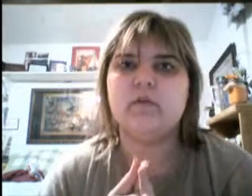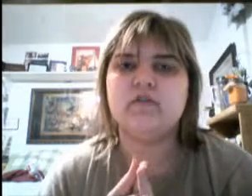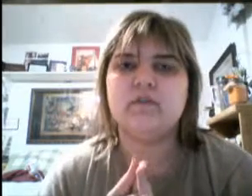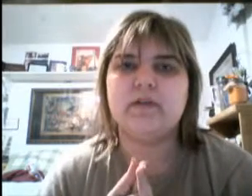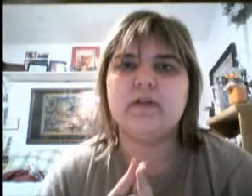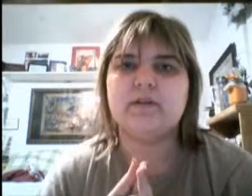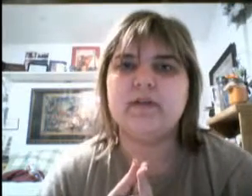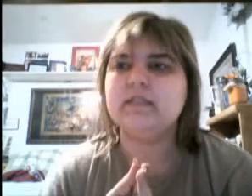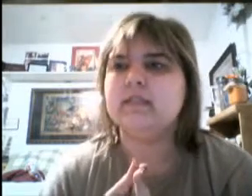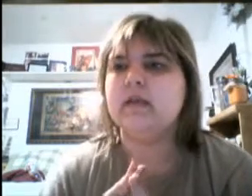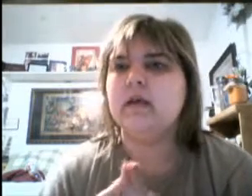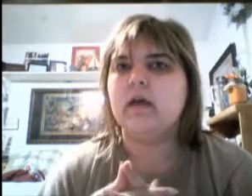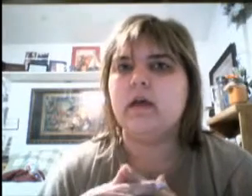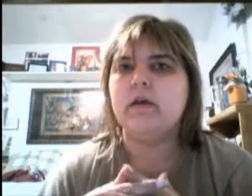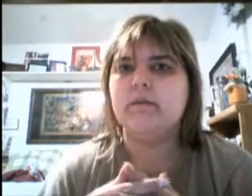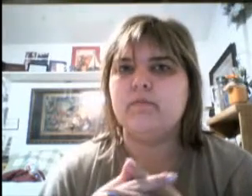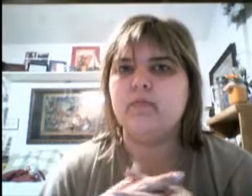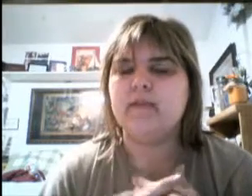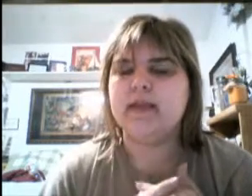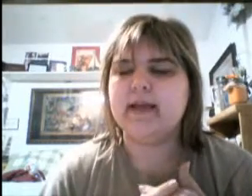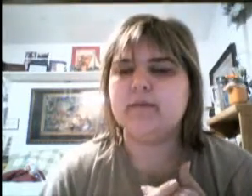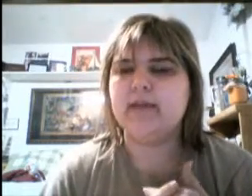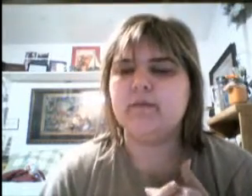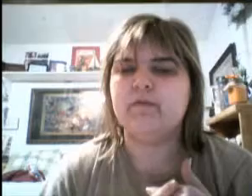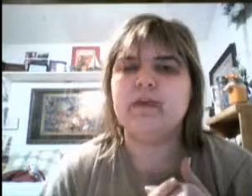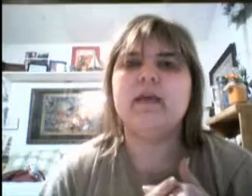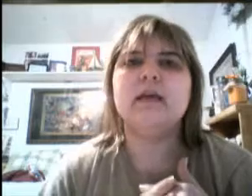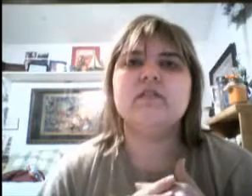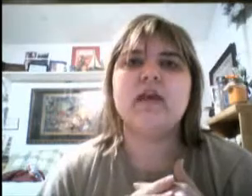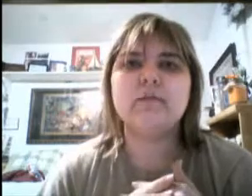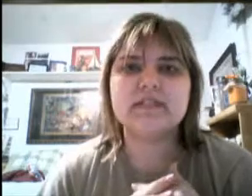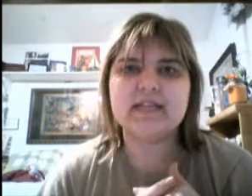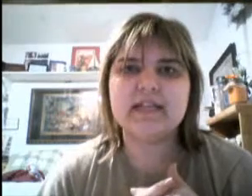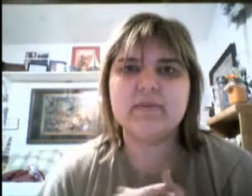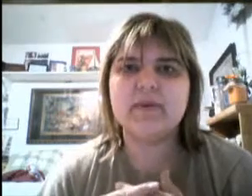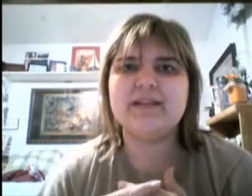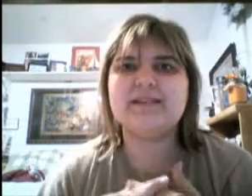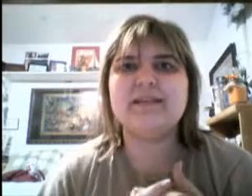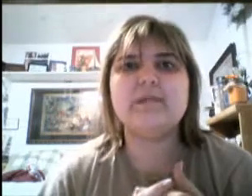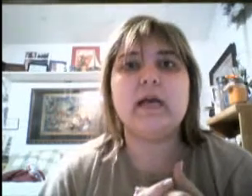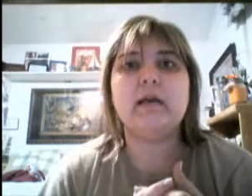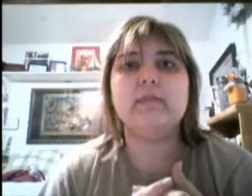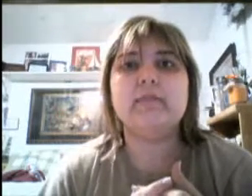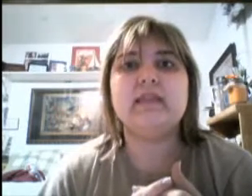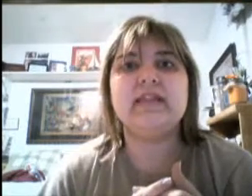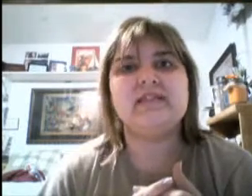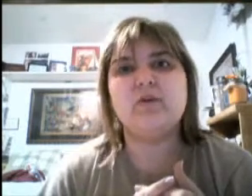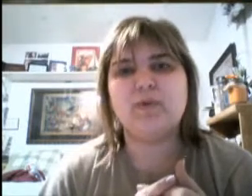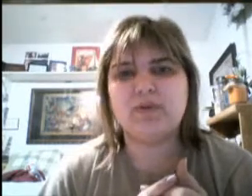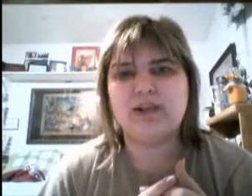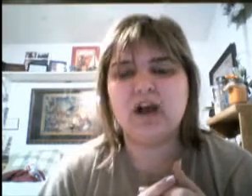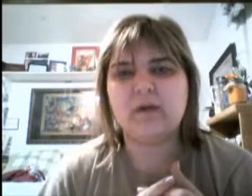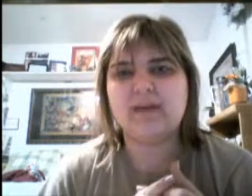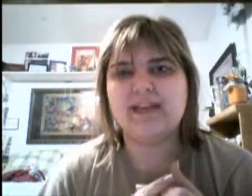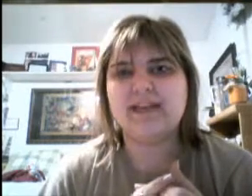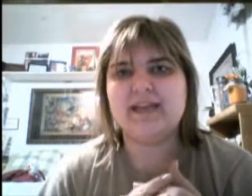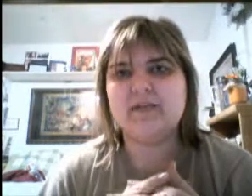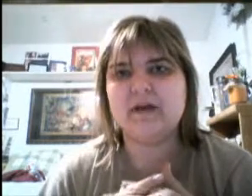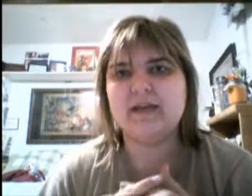original Beauty and the Beast, um, movie, animated movie. So that was neat, but at the same time, that's all we really got. We didn't get anybody